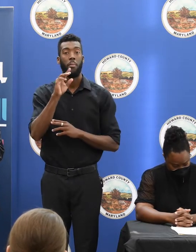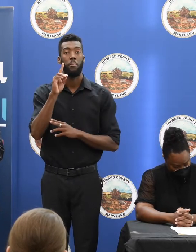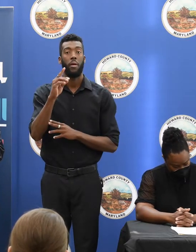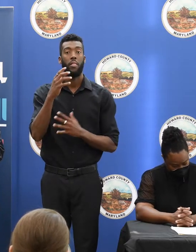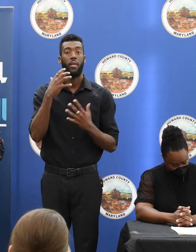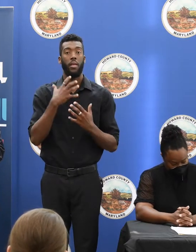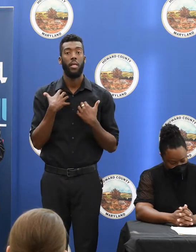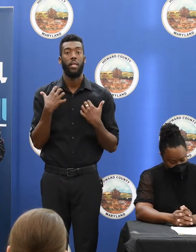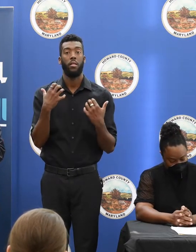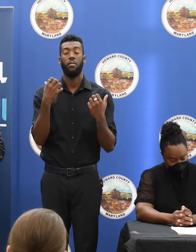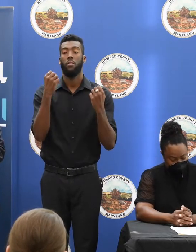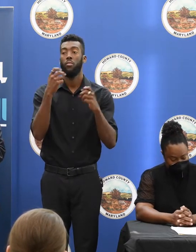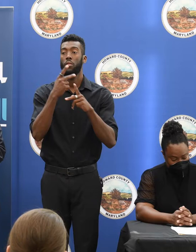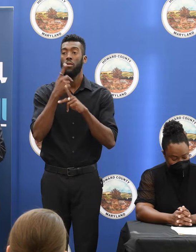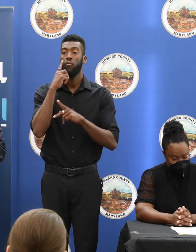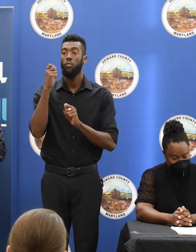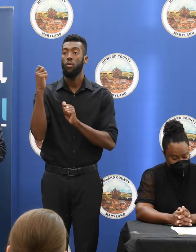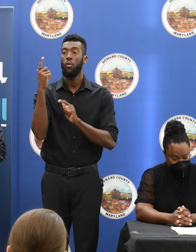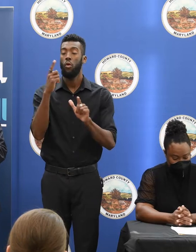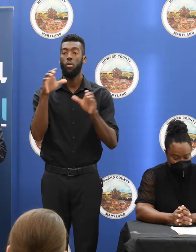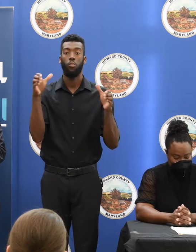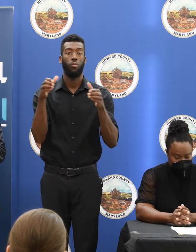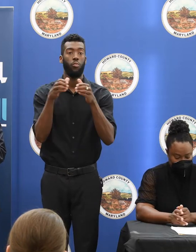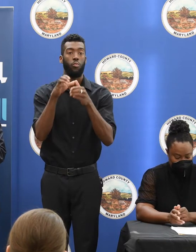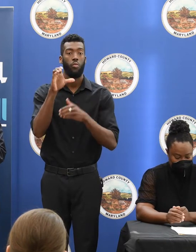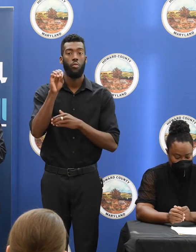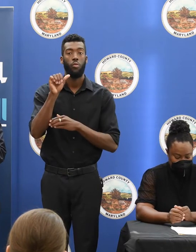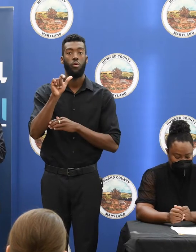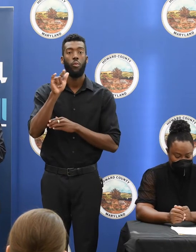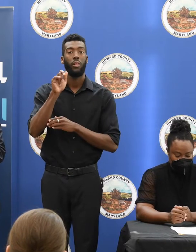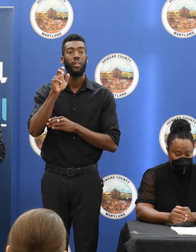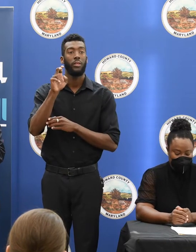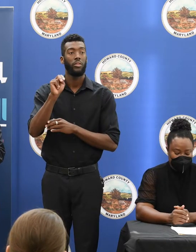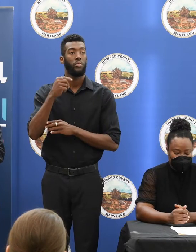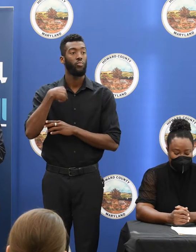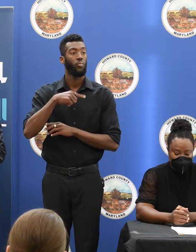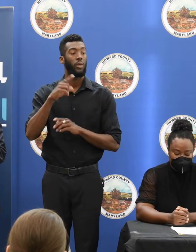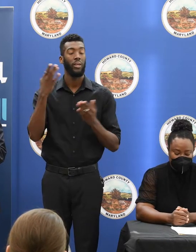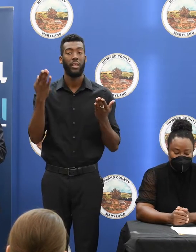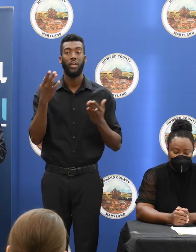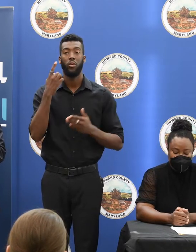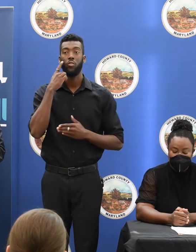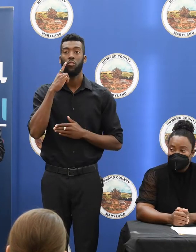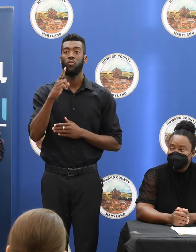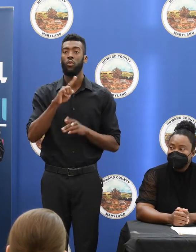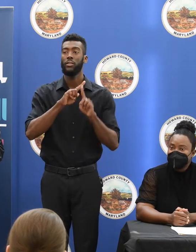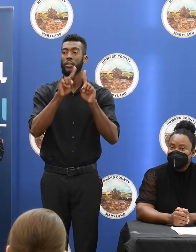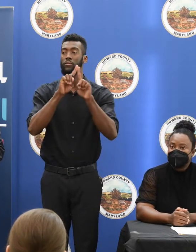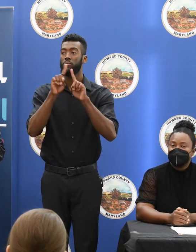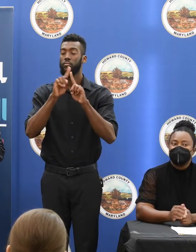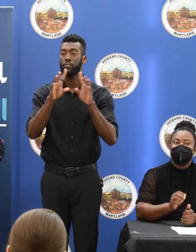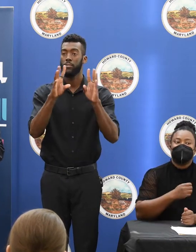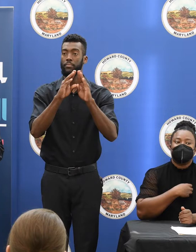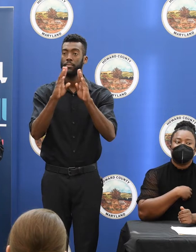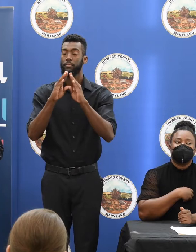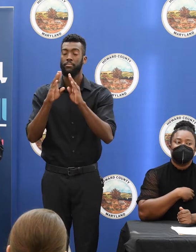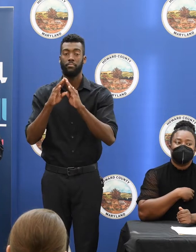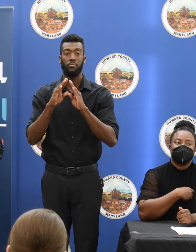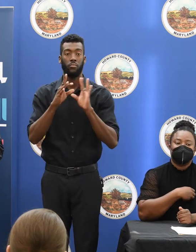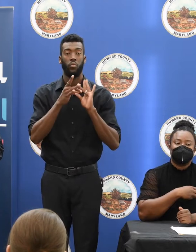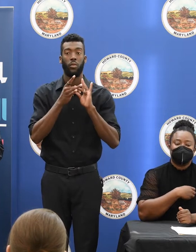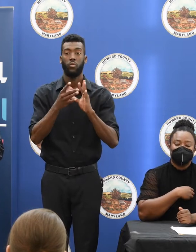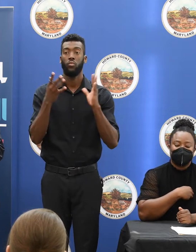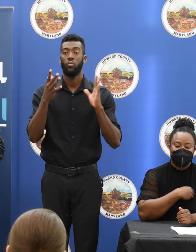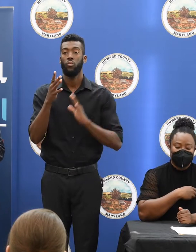we're thrilled to be here in Howard County as part of our series of forums across the state about prescription drug